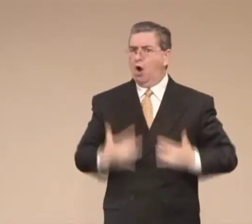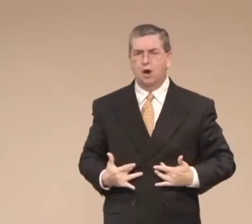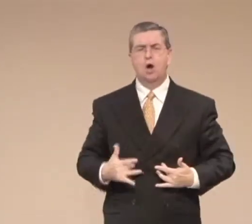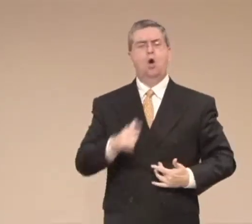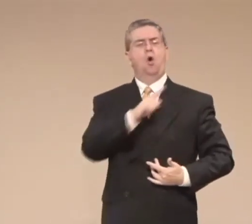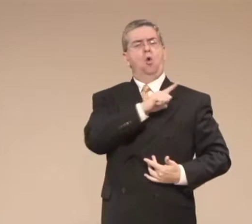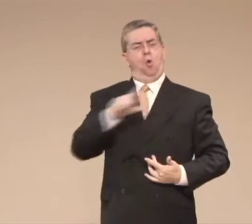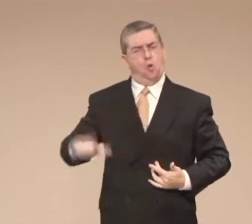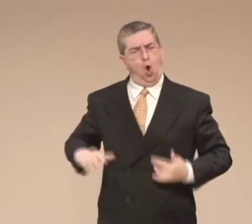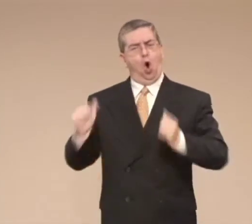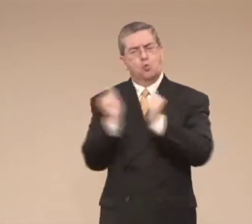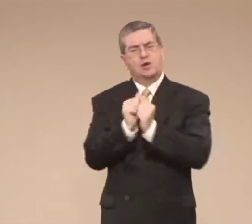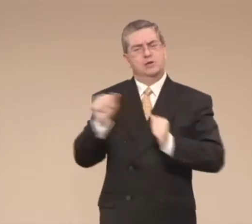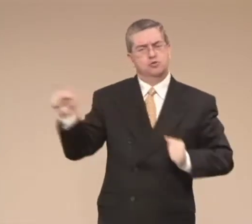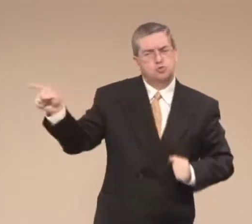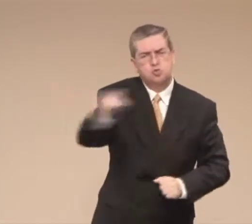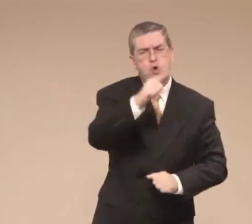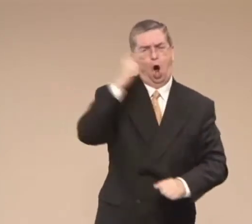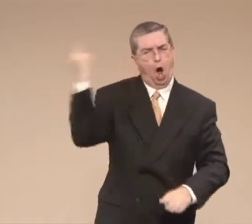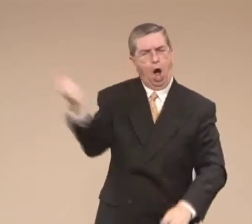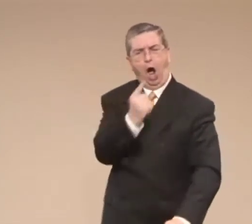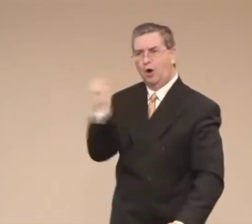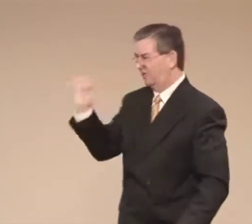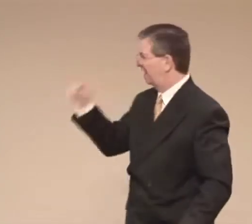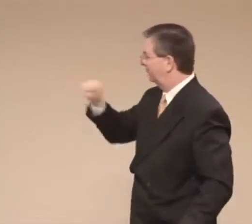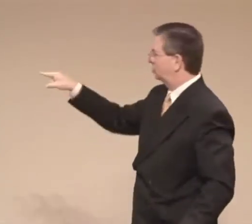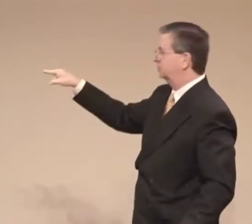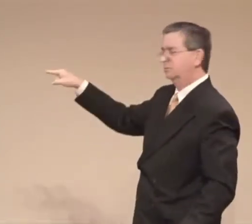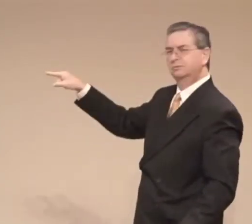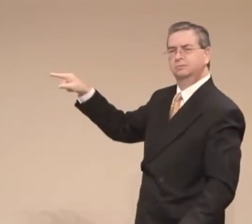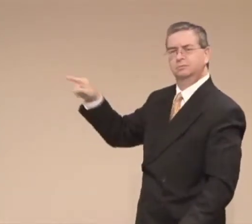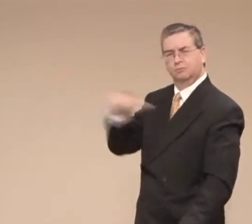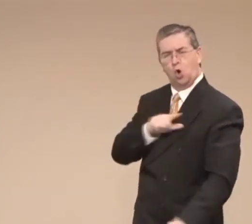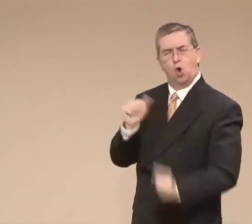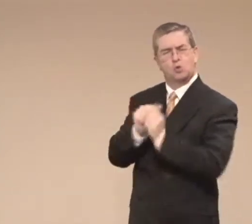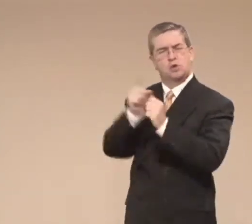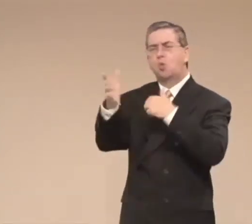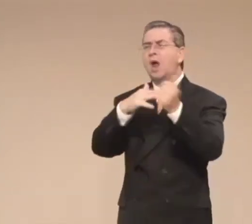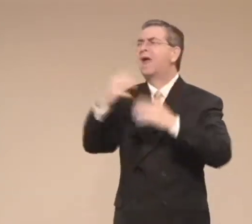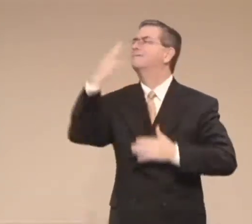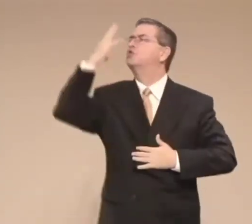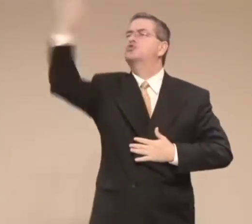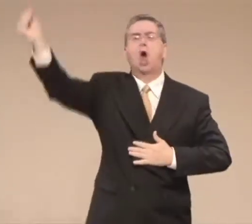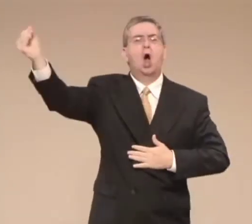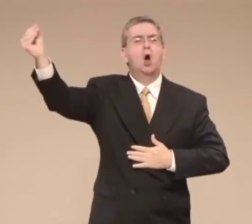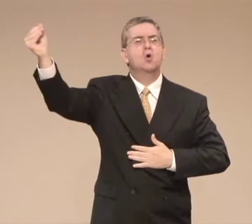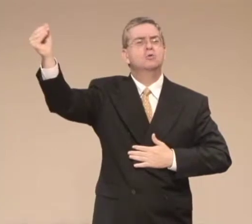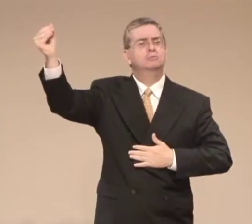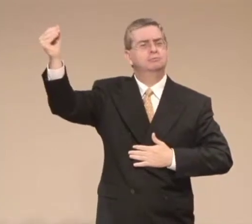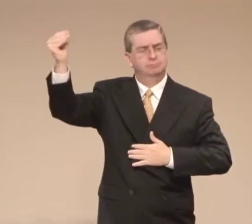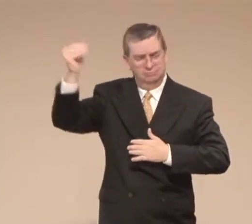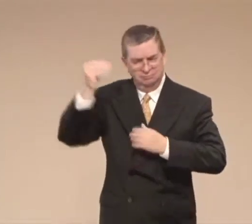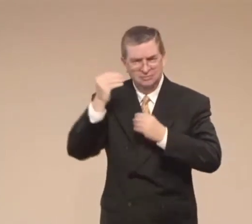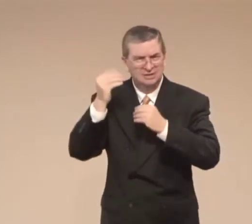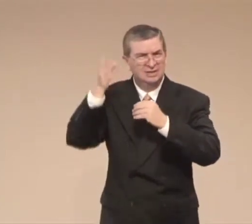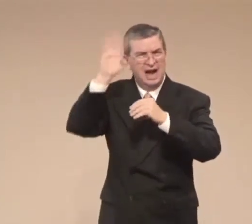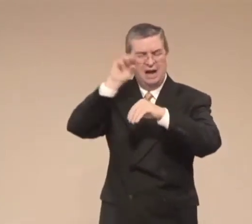God here is telling us to trust in him. Be strong and of good courage wherever you go.